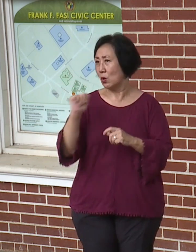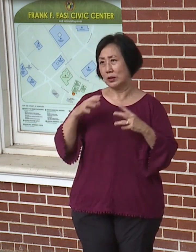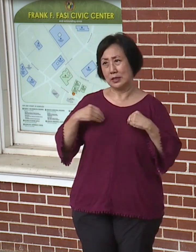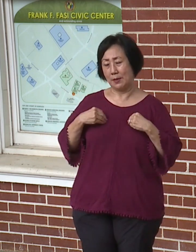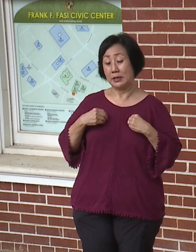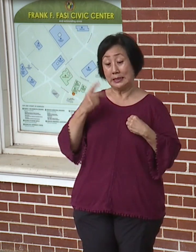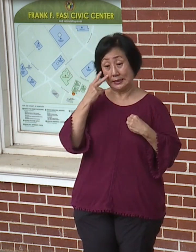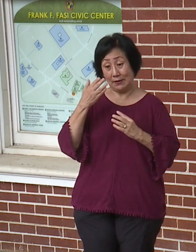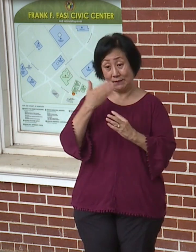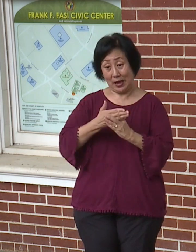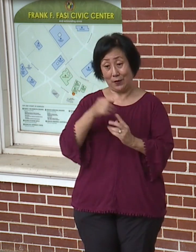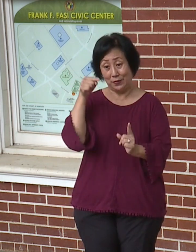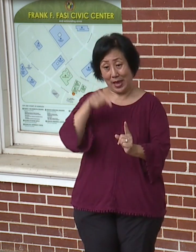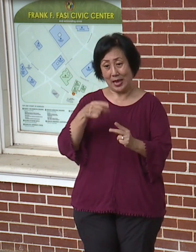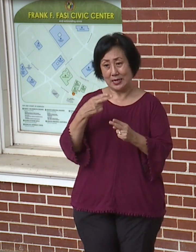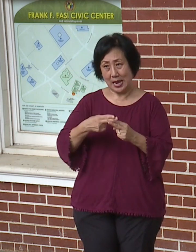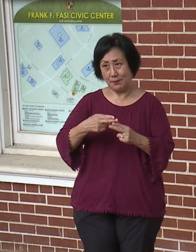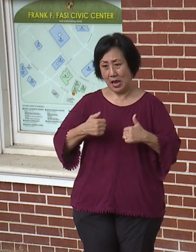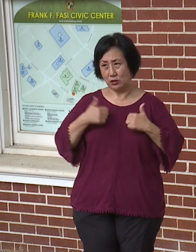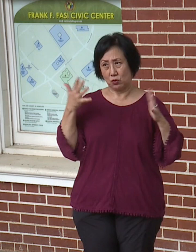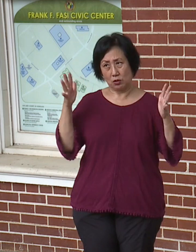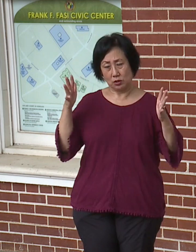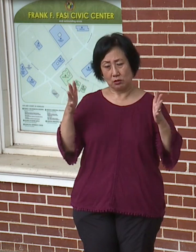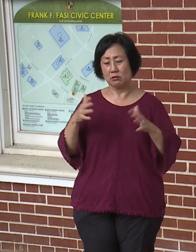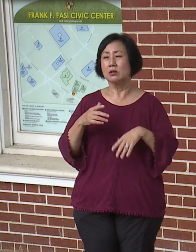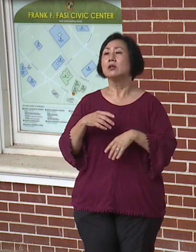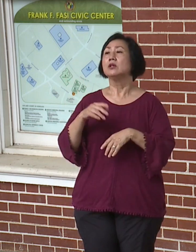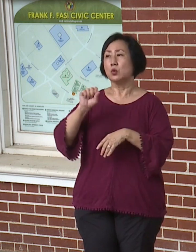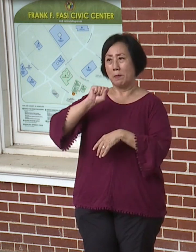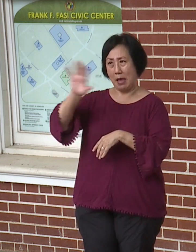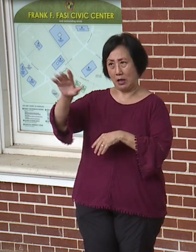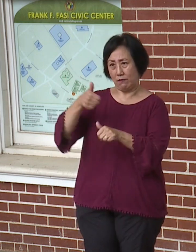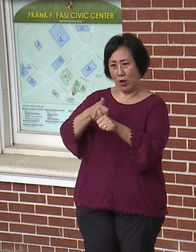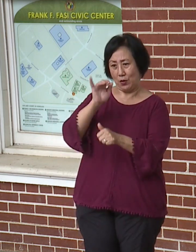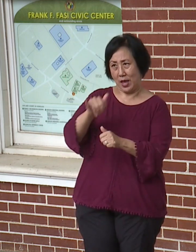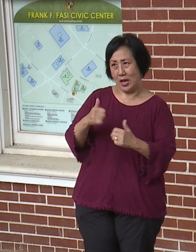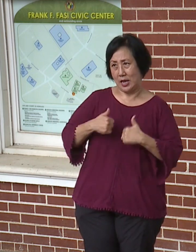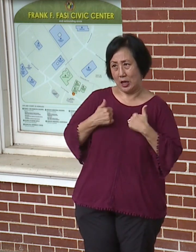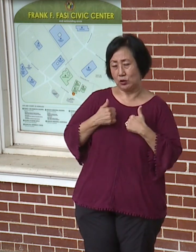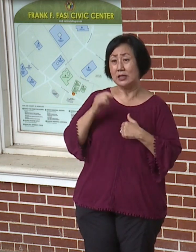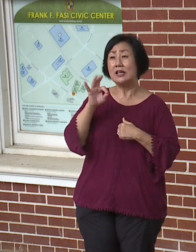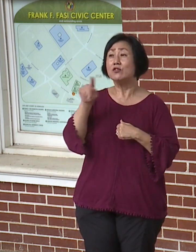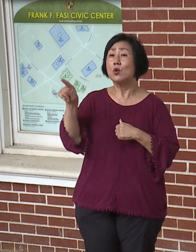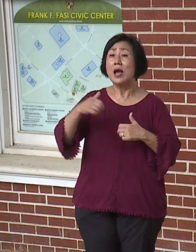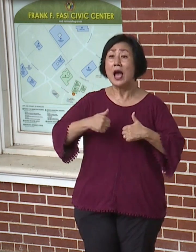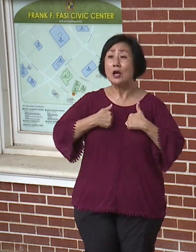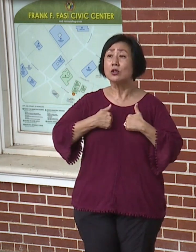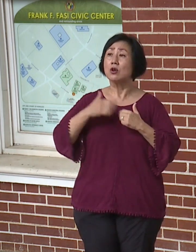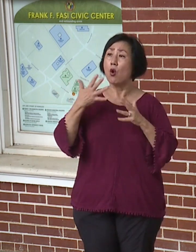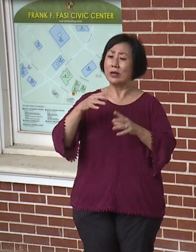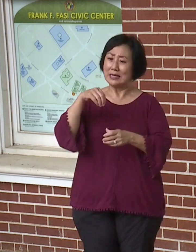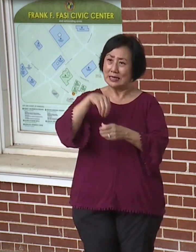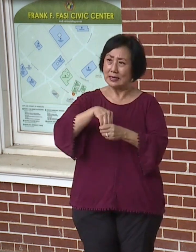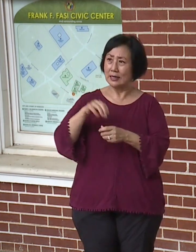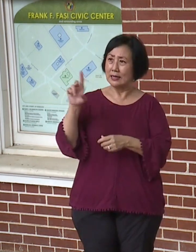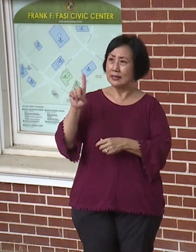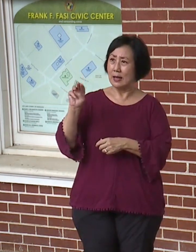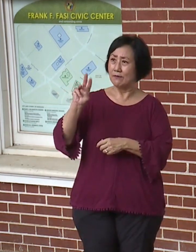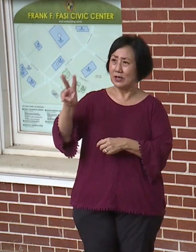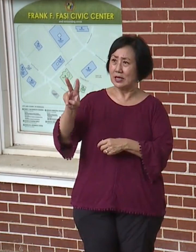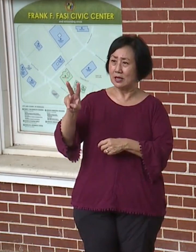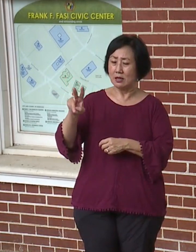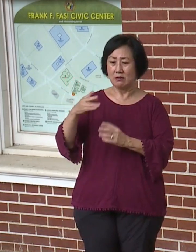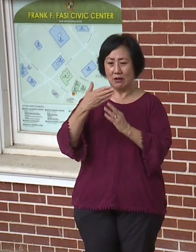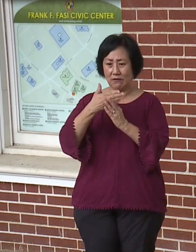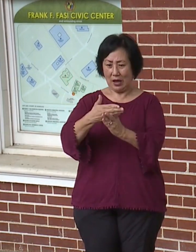No changes are allowed in this mail in process. So again, if you have your address on file, that is the only